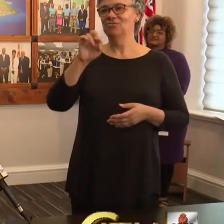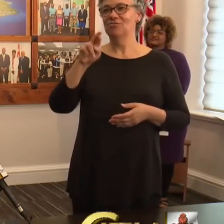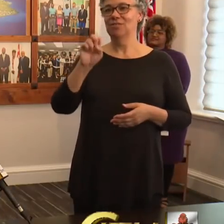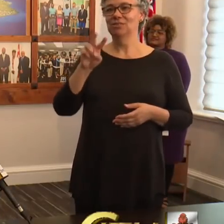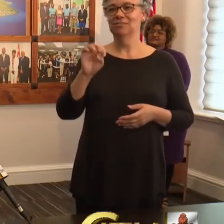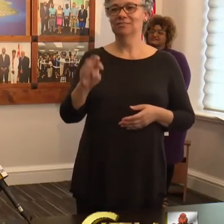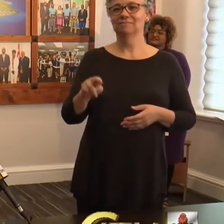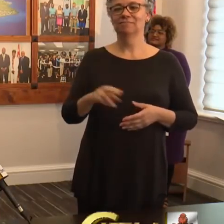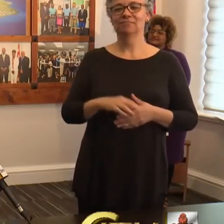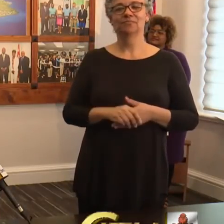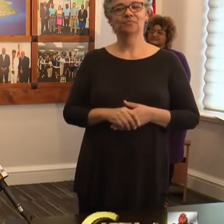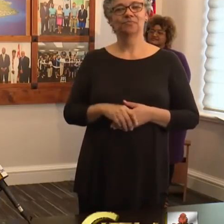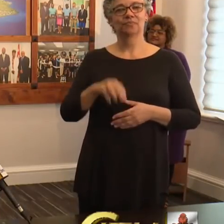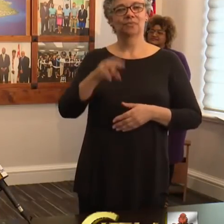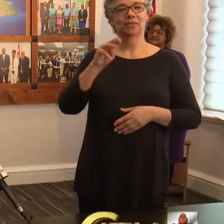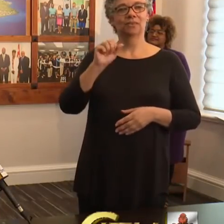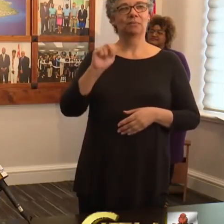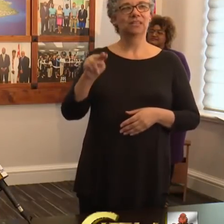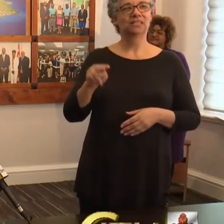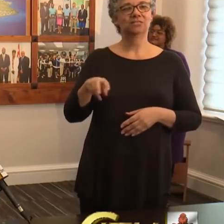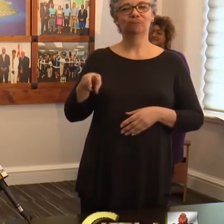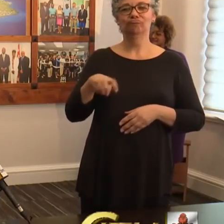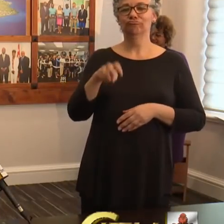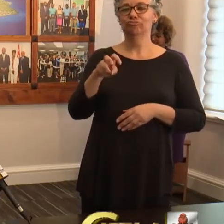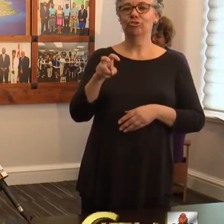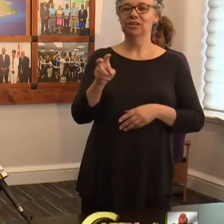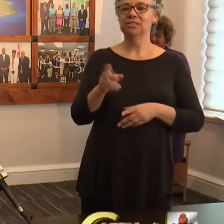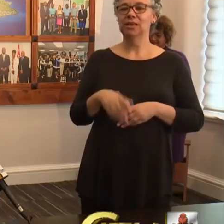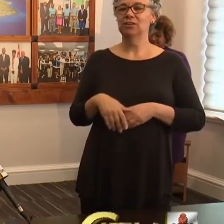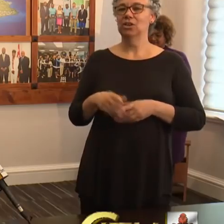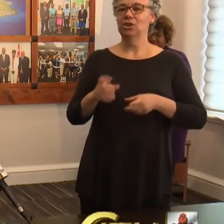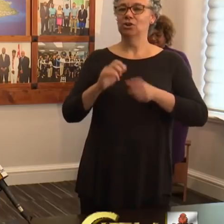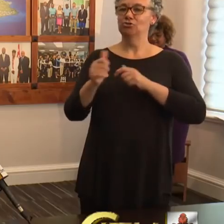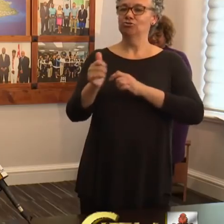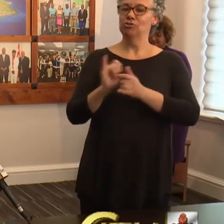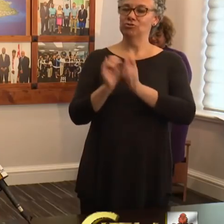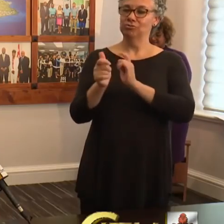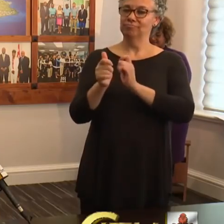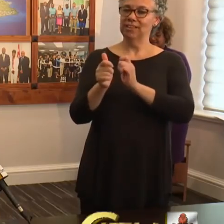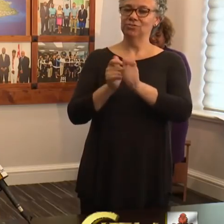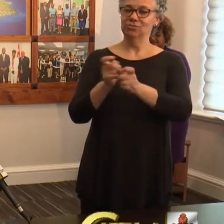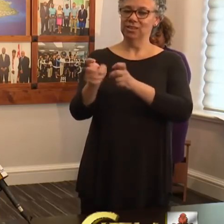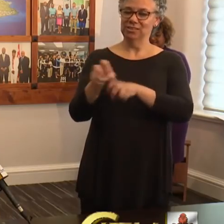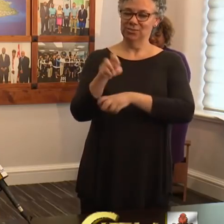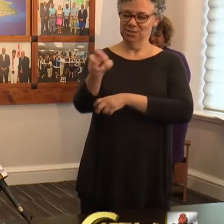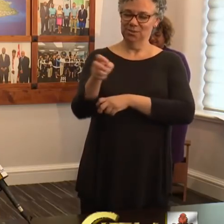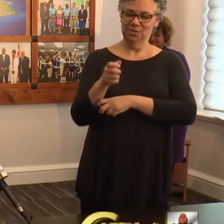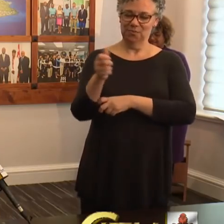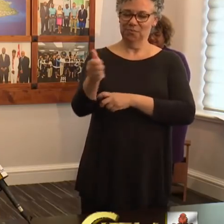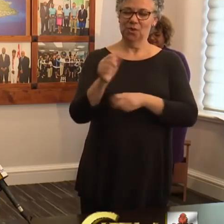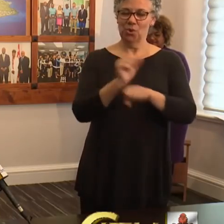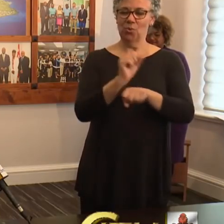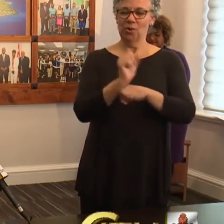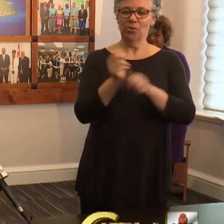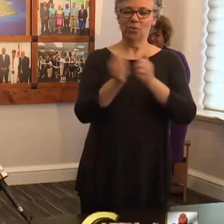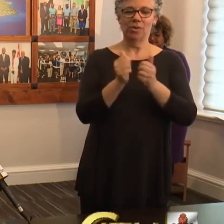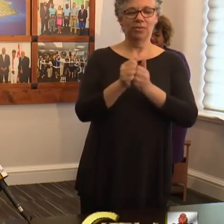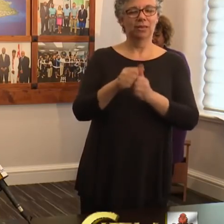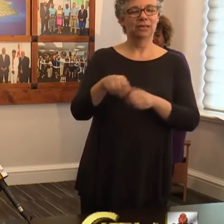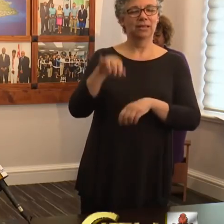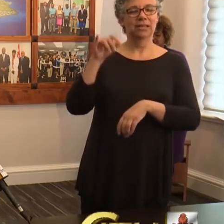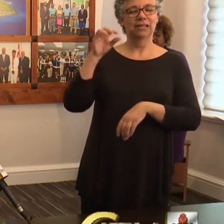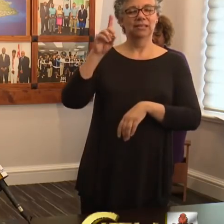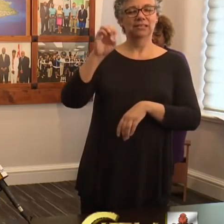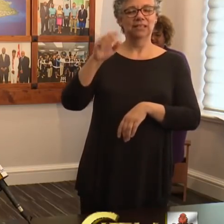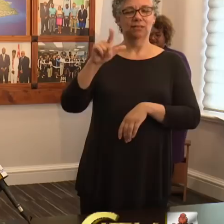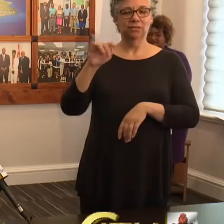The Ministry of Tourism and Transport advises that Travel Edge working with the Bermuda government and the U.S. Consulate and Delta Airlines has arranged